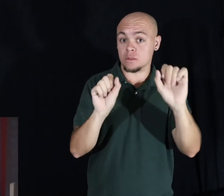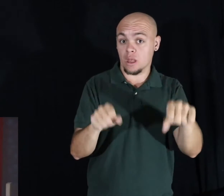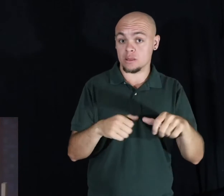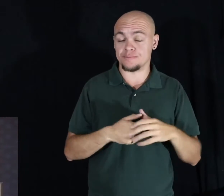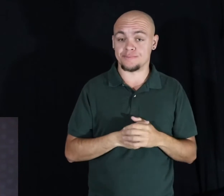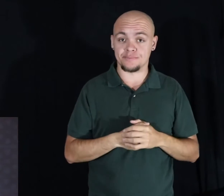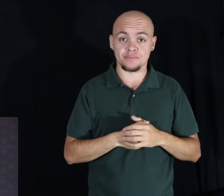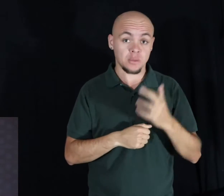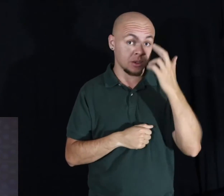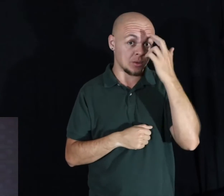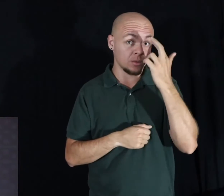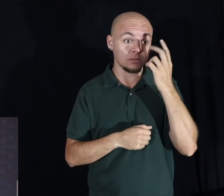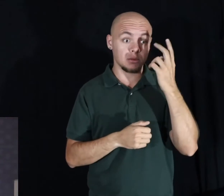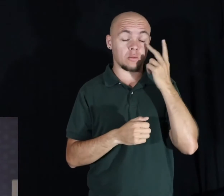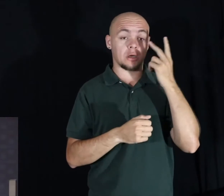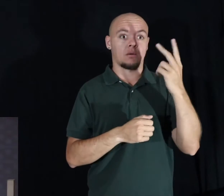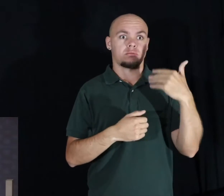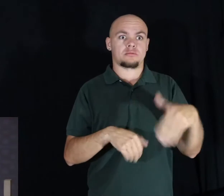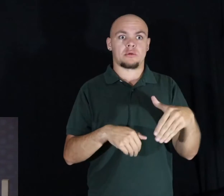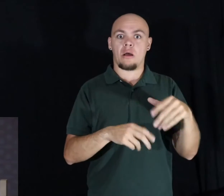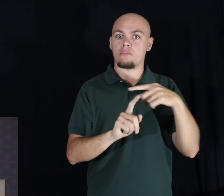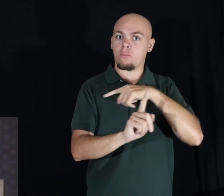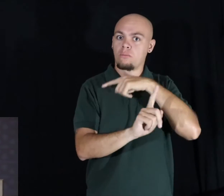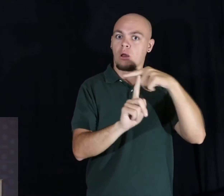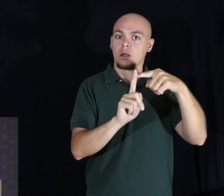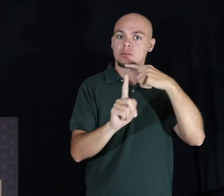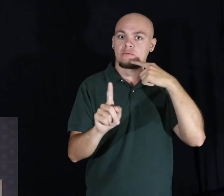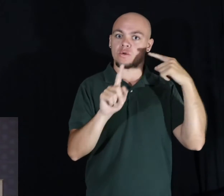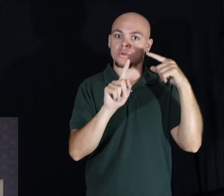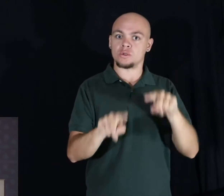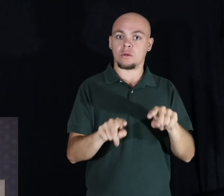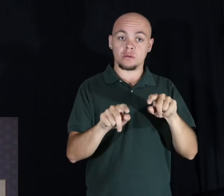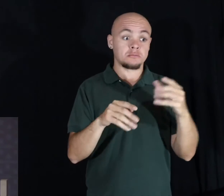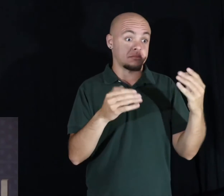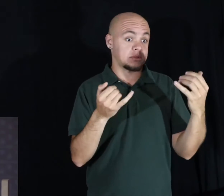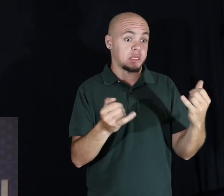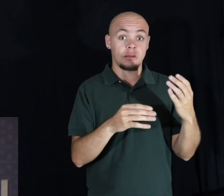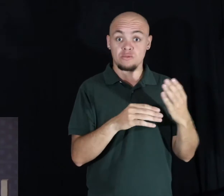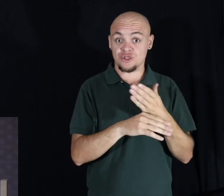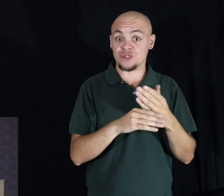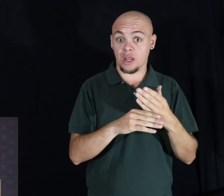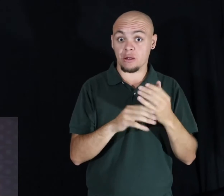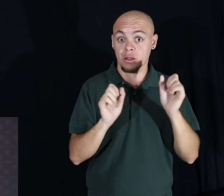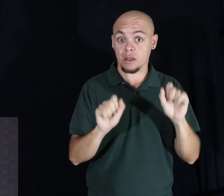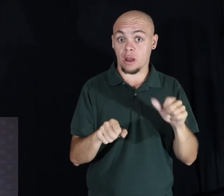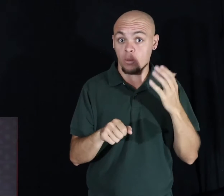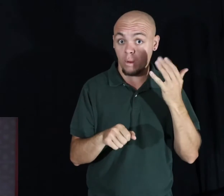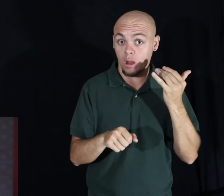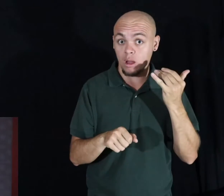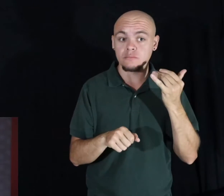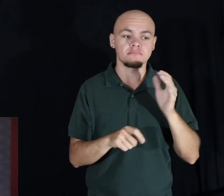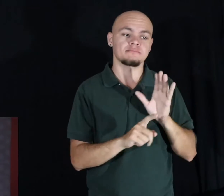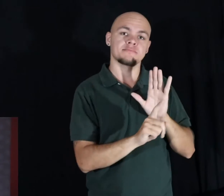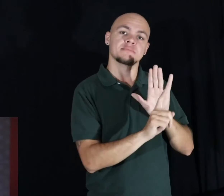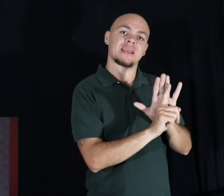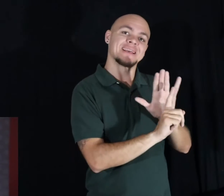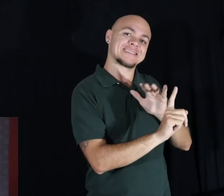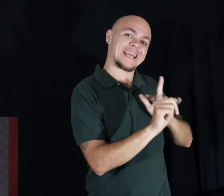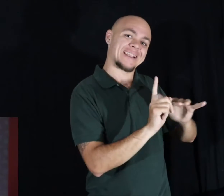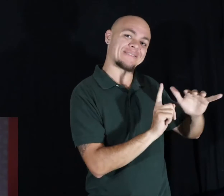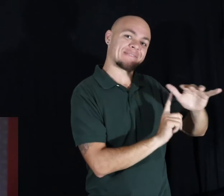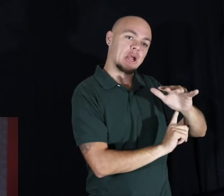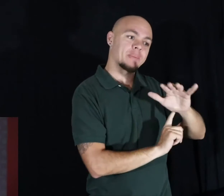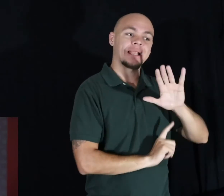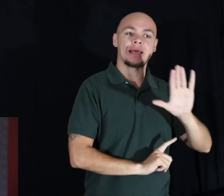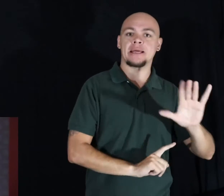The reason we were able to see such dramatic and positive results, which I'm very excited to share with you later, is that we changed his environment to match his